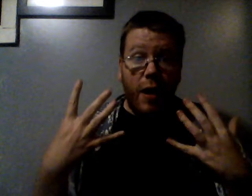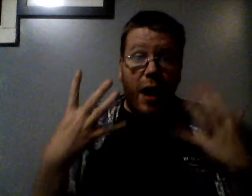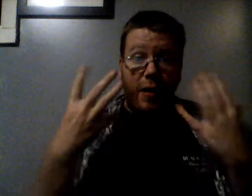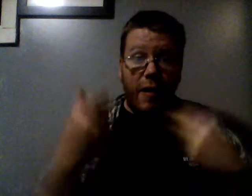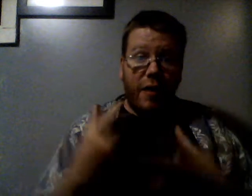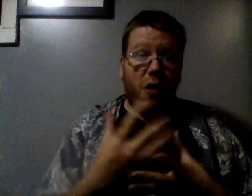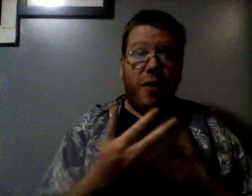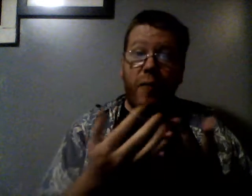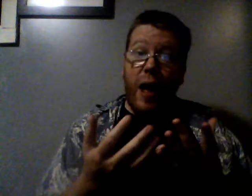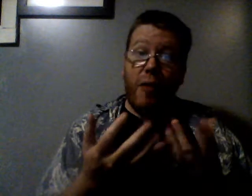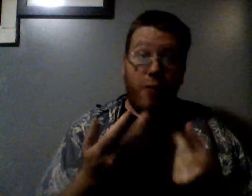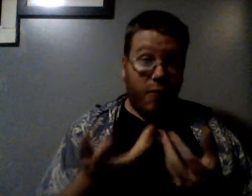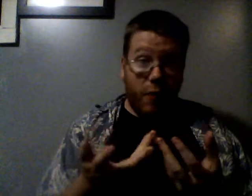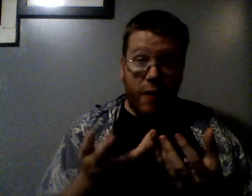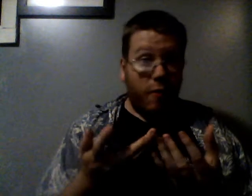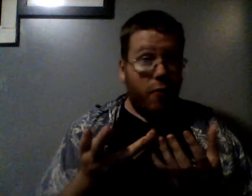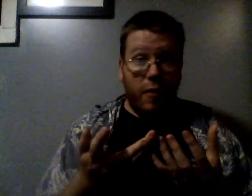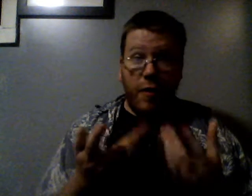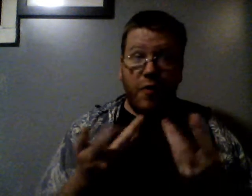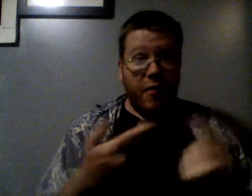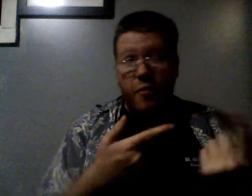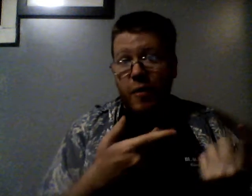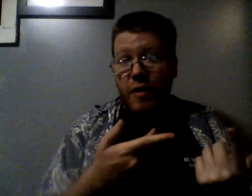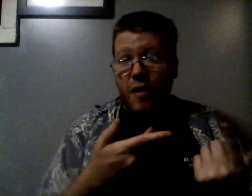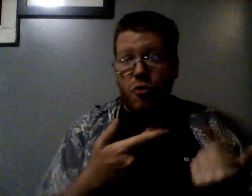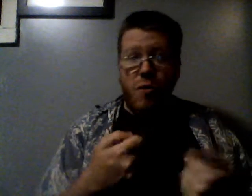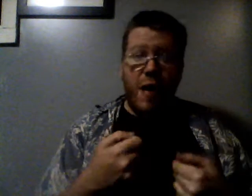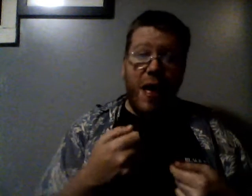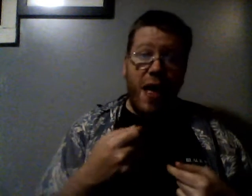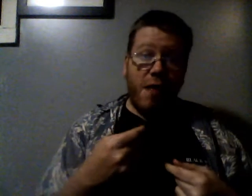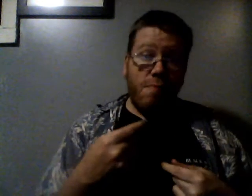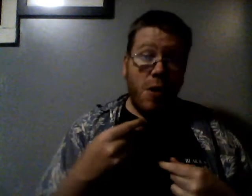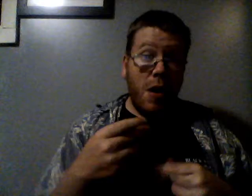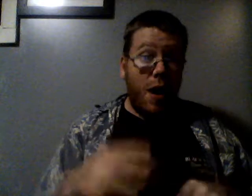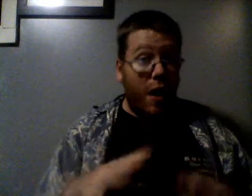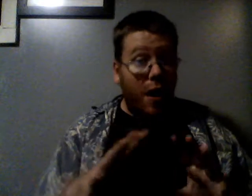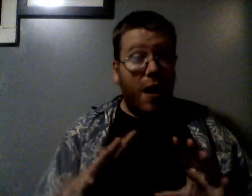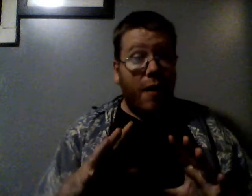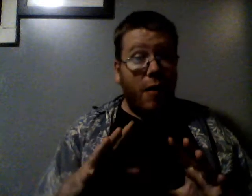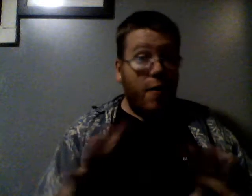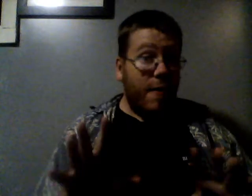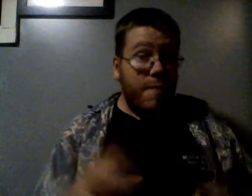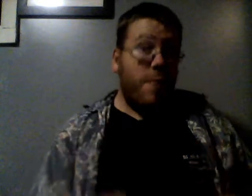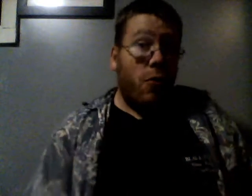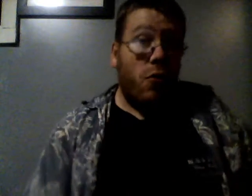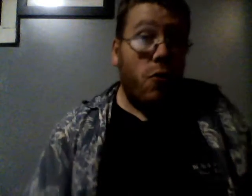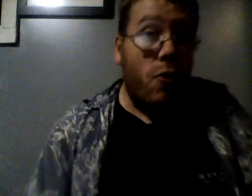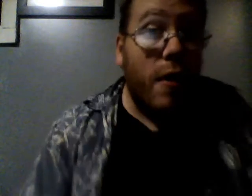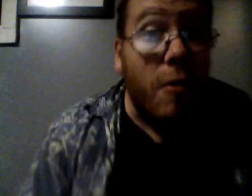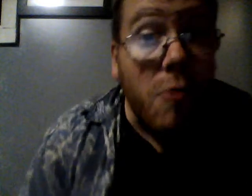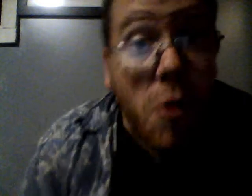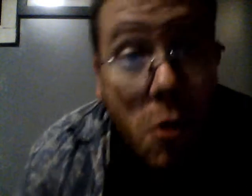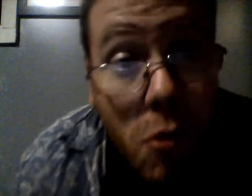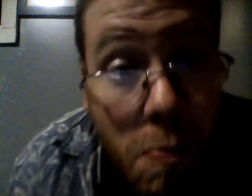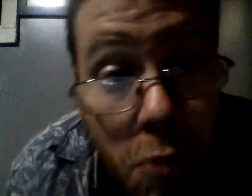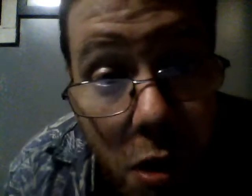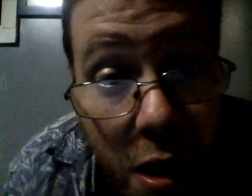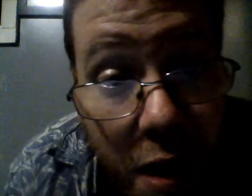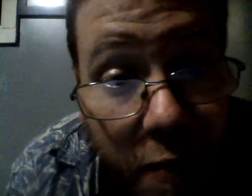I like talk with my hands once in my videos to pay attention to them, and there are some people who want to put their heads